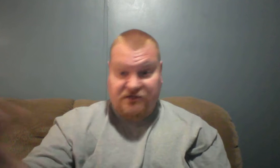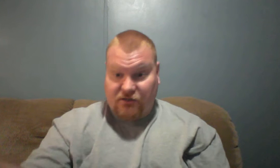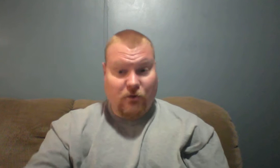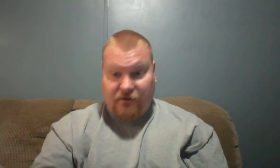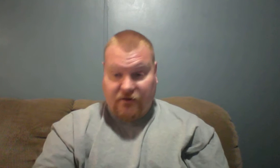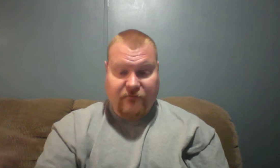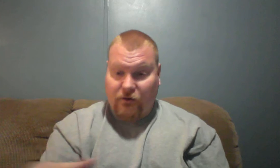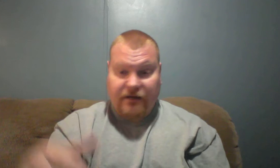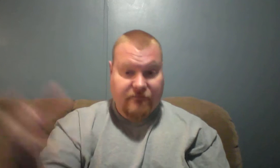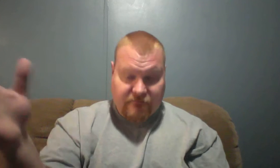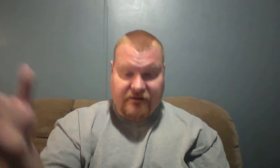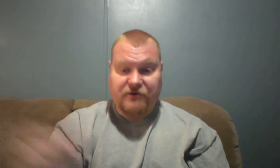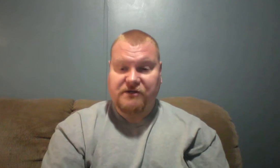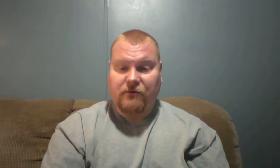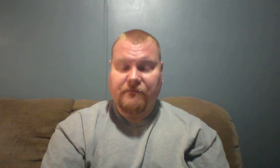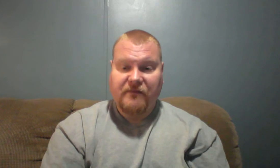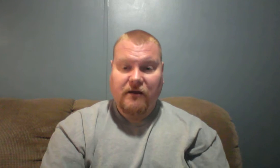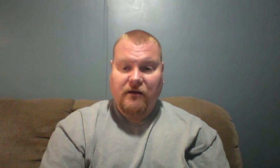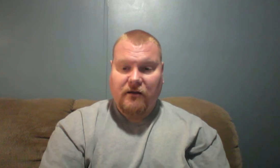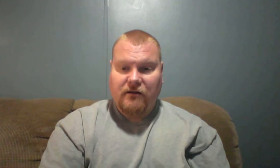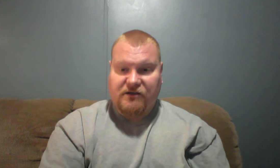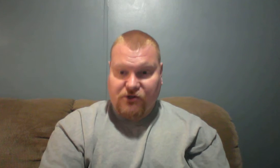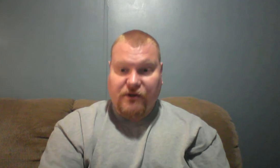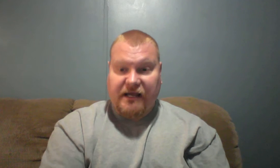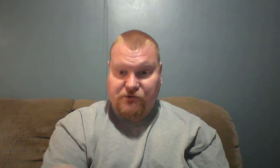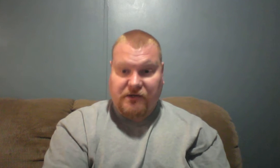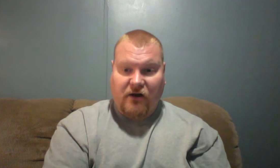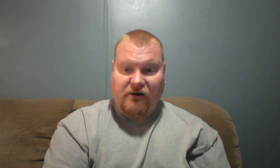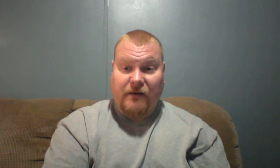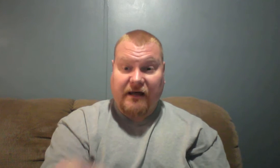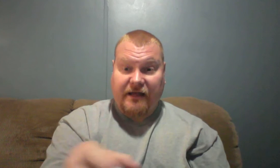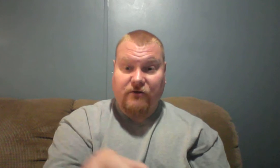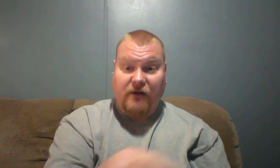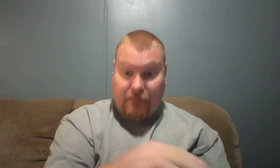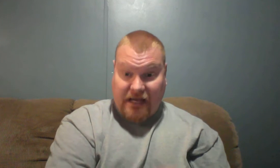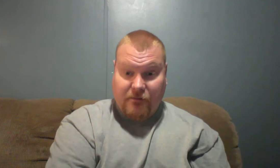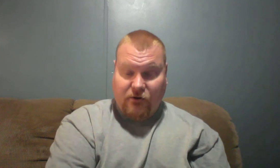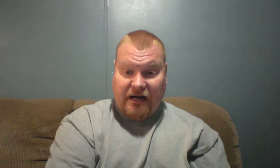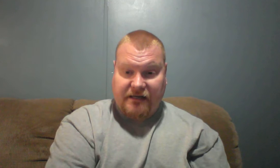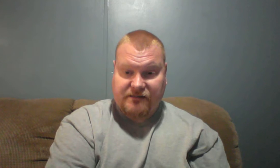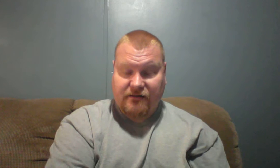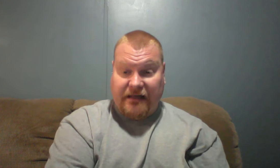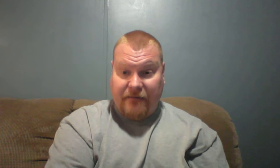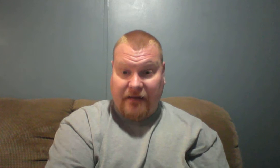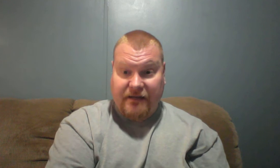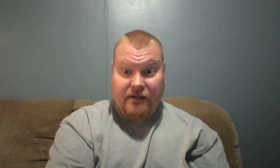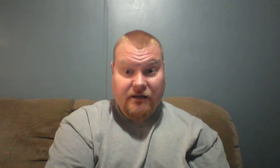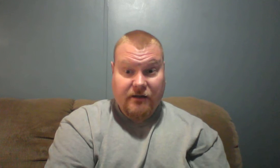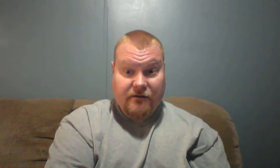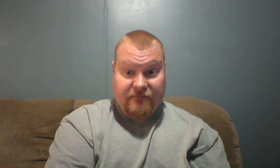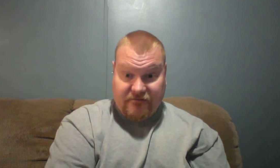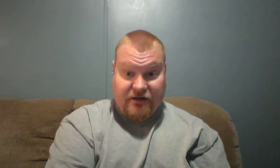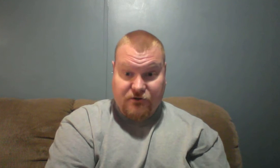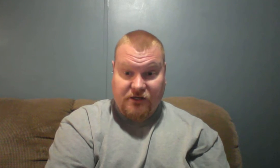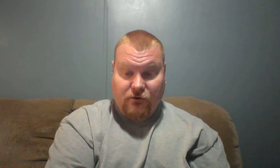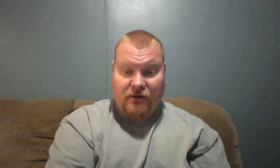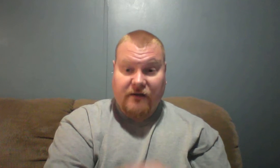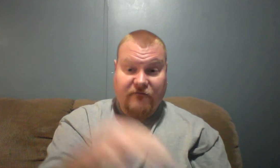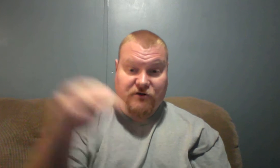someone 30, 40, 50 years old. Let's do it as we're talking about either a babe in Christ that might be 50 years old versus